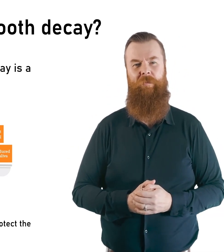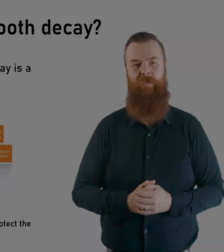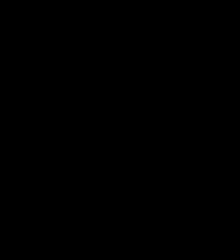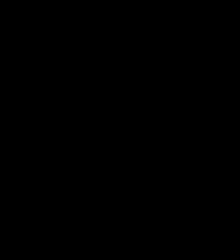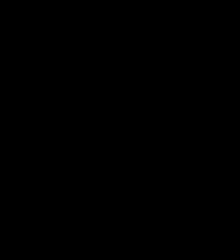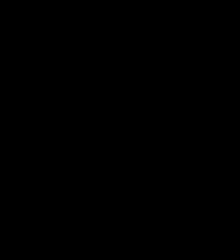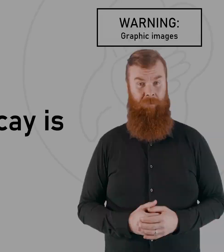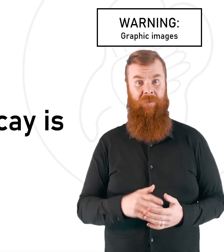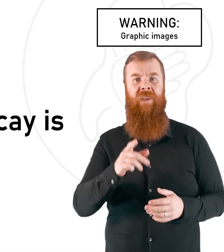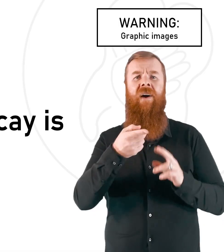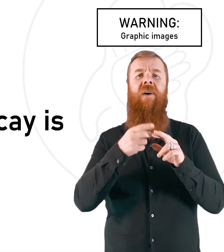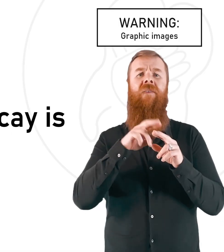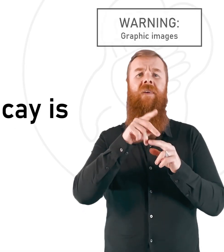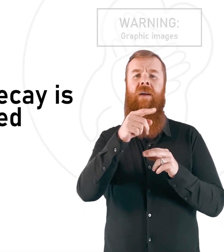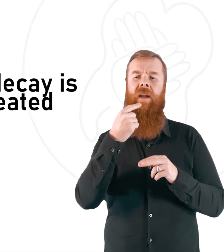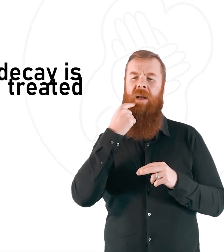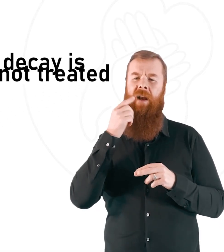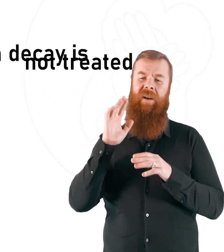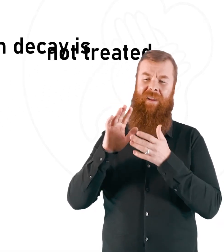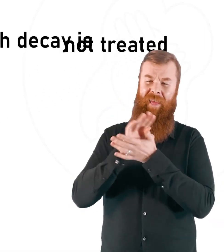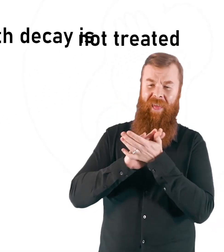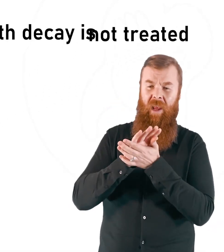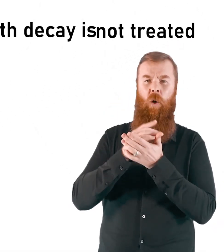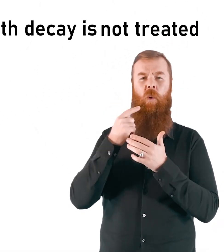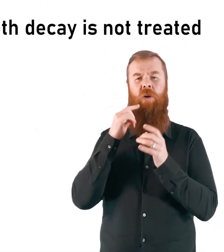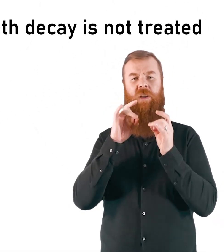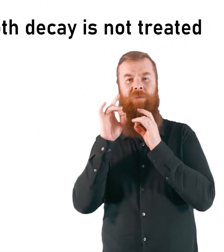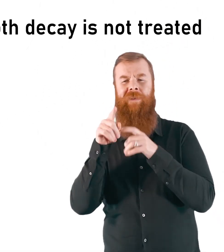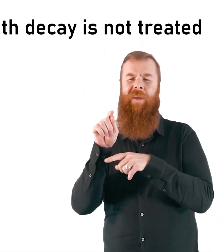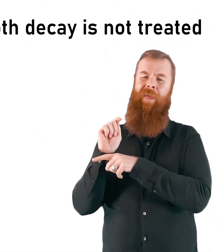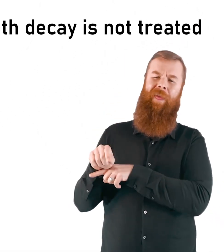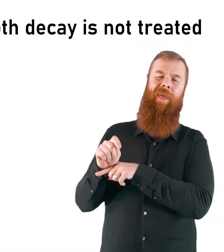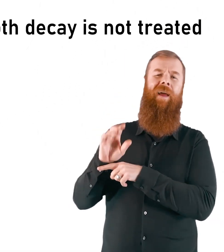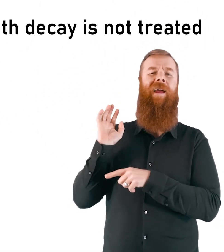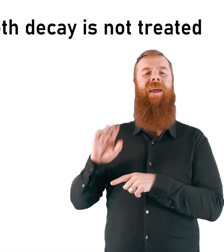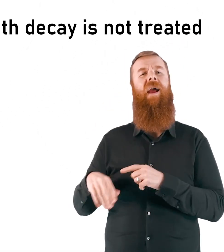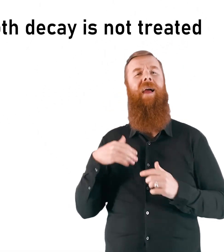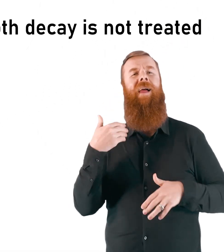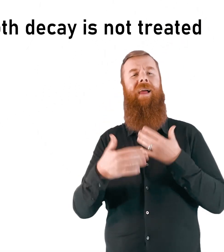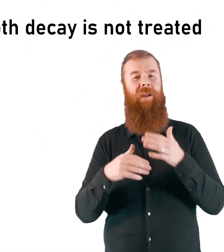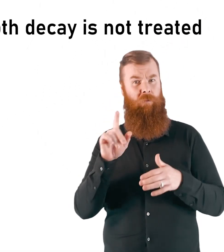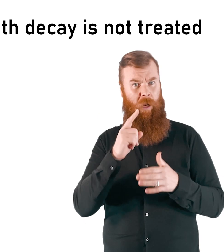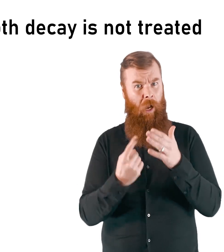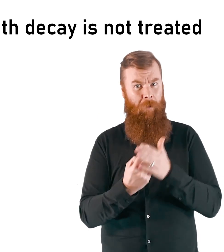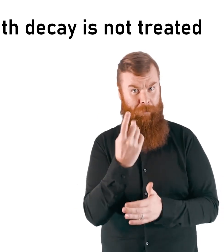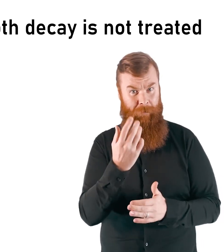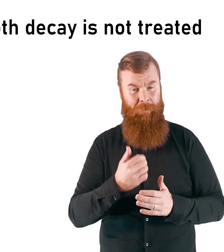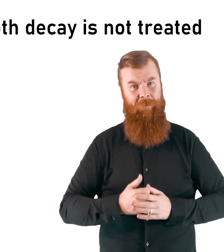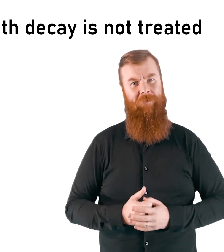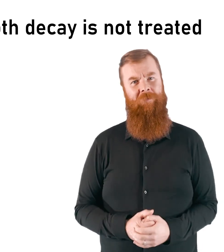The next few slides have some graphic images. We will discuss what happens if tooth decay is not treated.